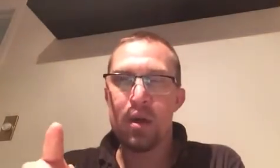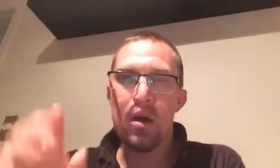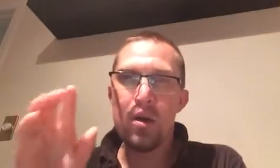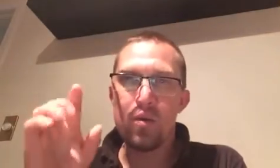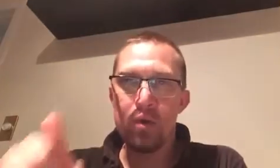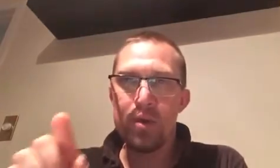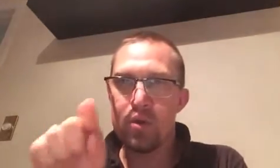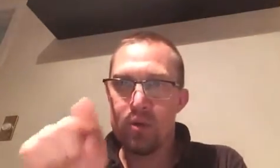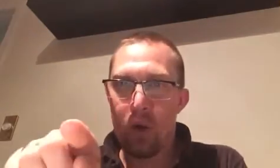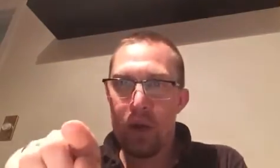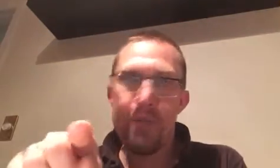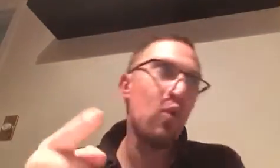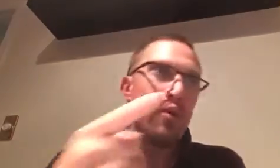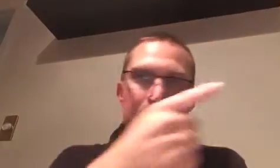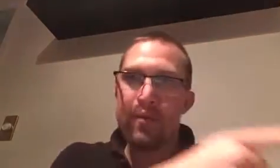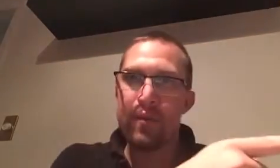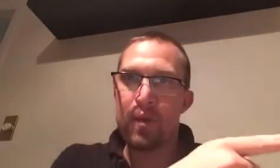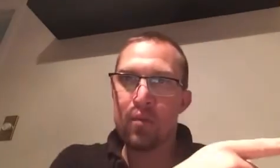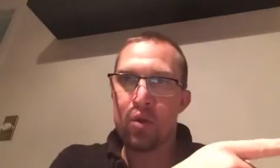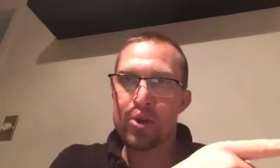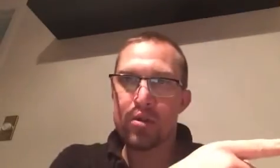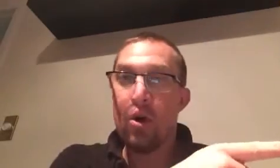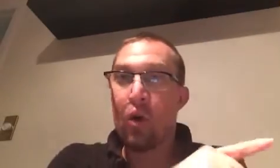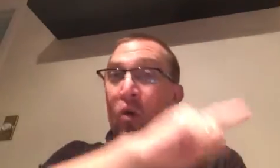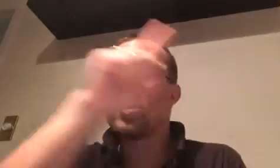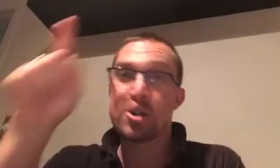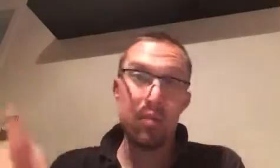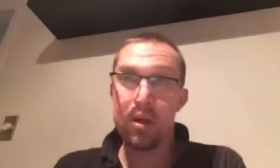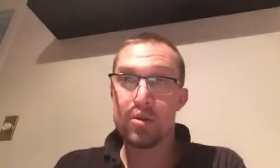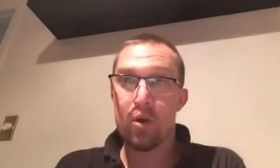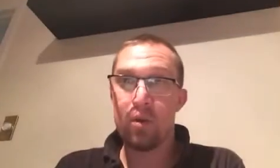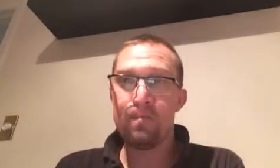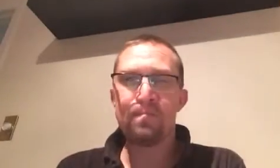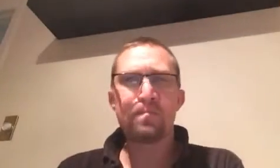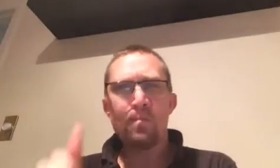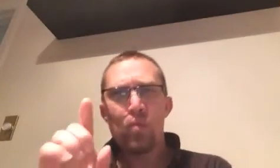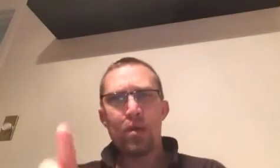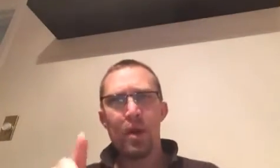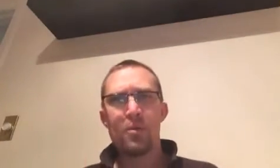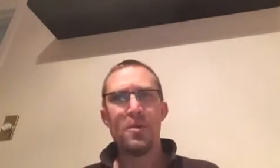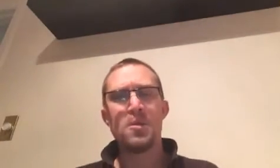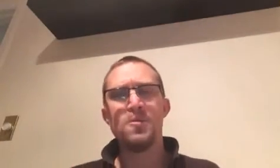ruin your life or the life of another person or the assembly as a whole. The other thing is,